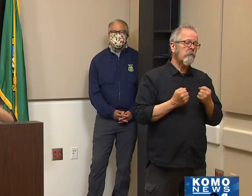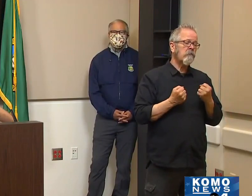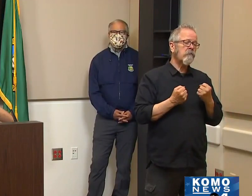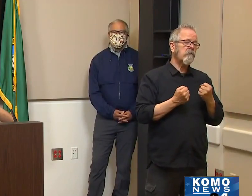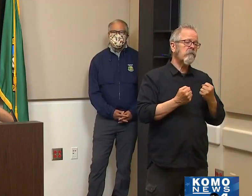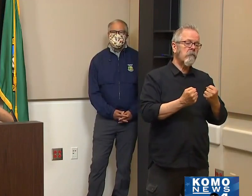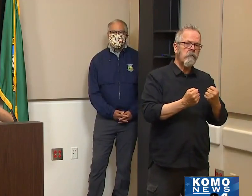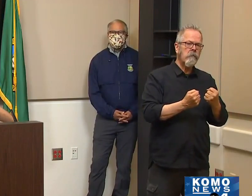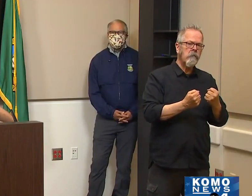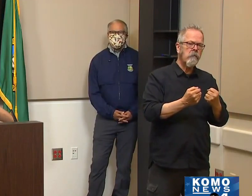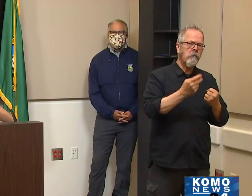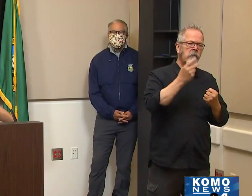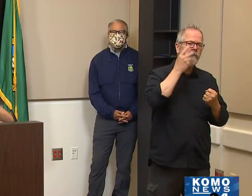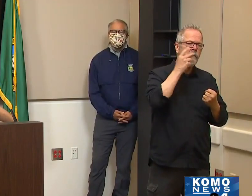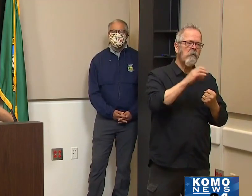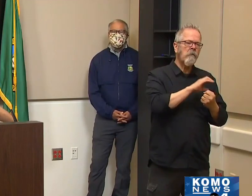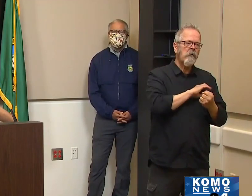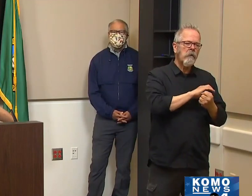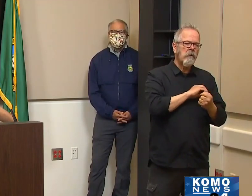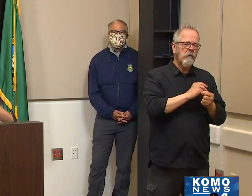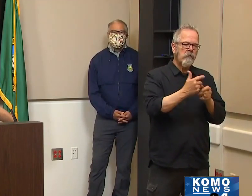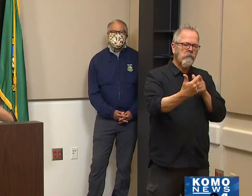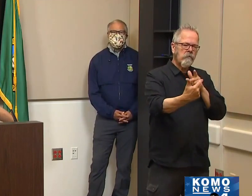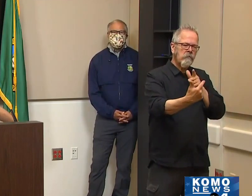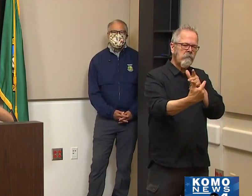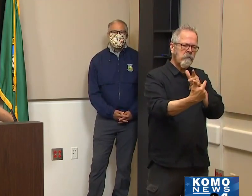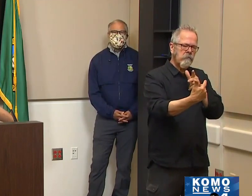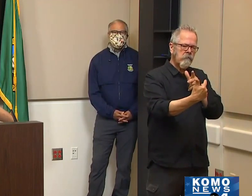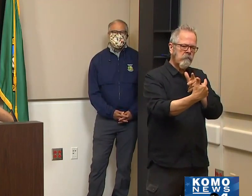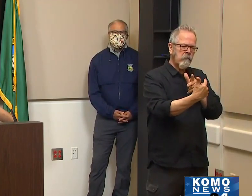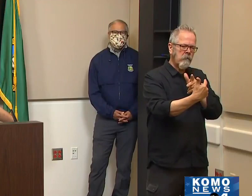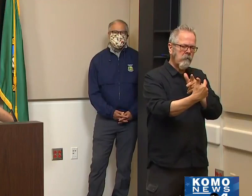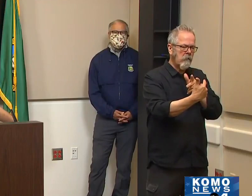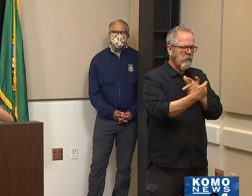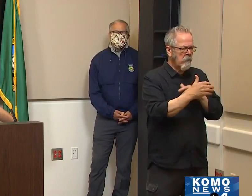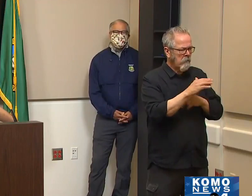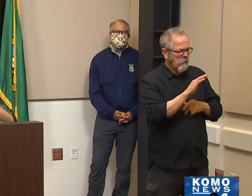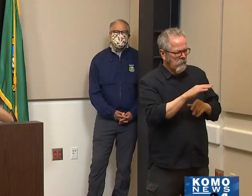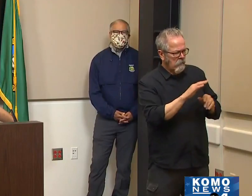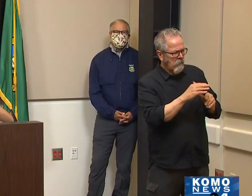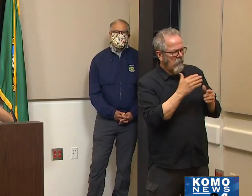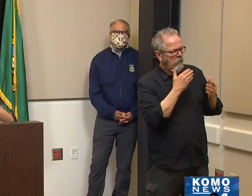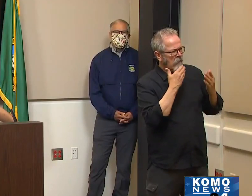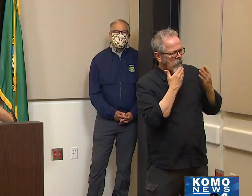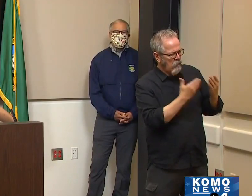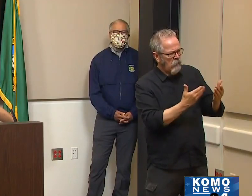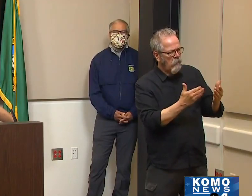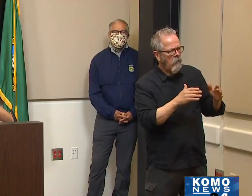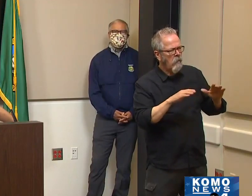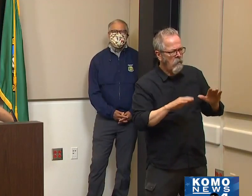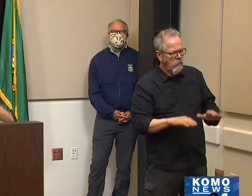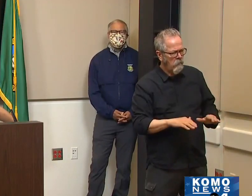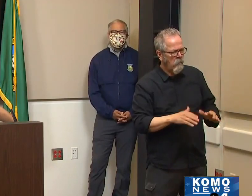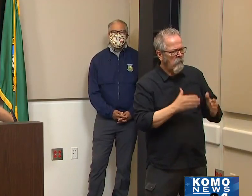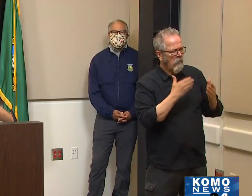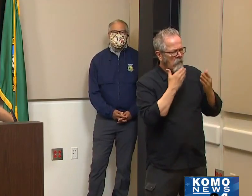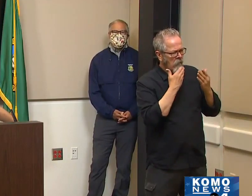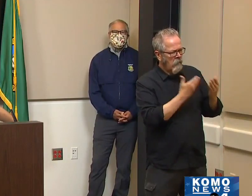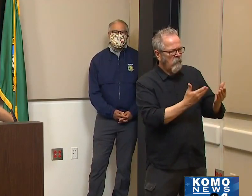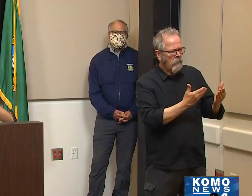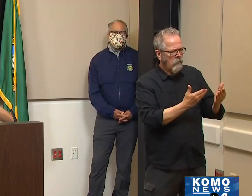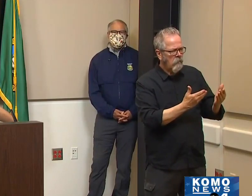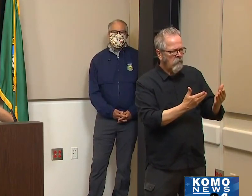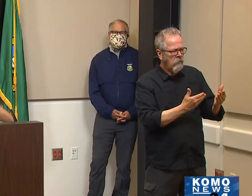giving these young people a space to heal because one of their comrades had fallen. And I appreciate your patience